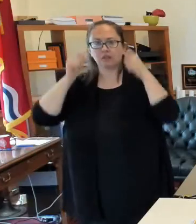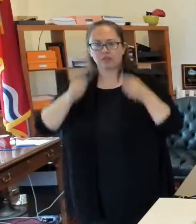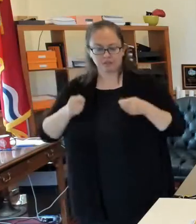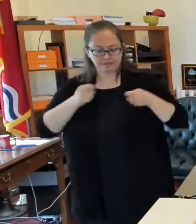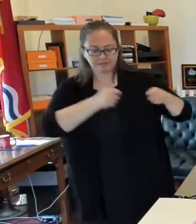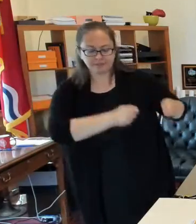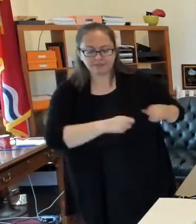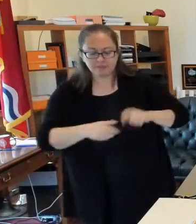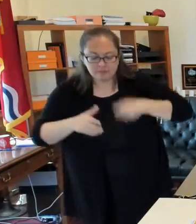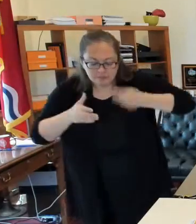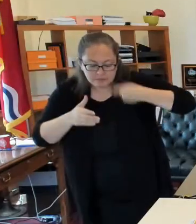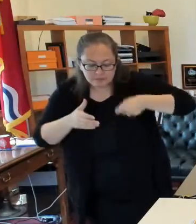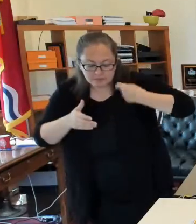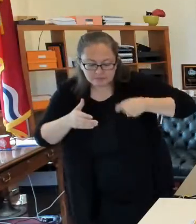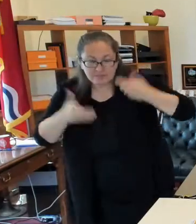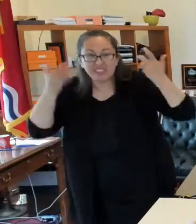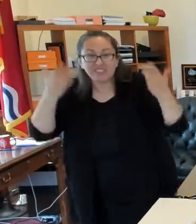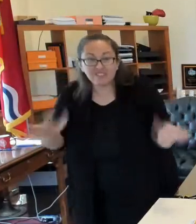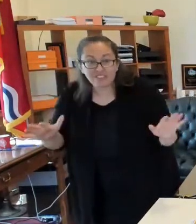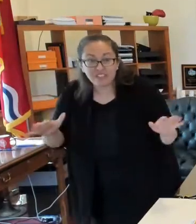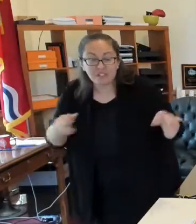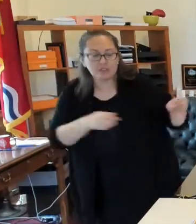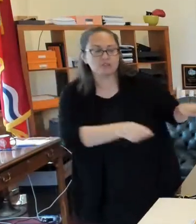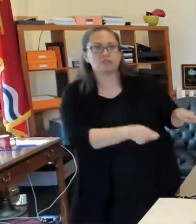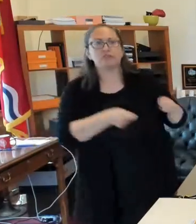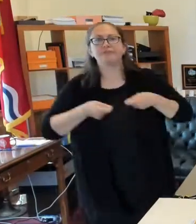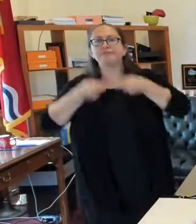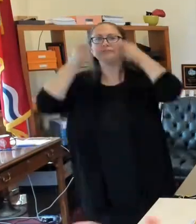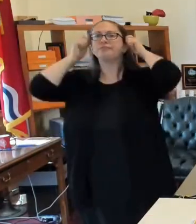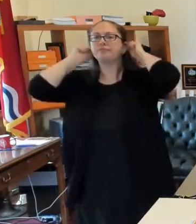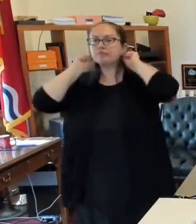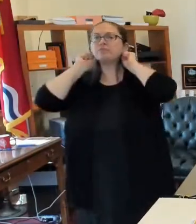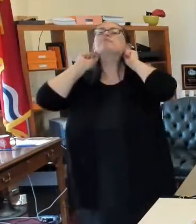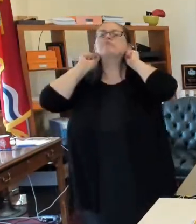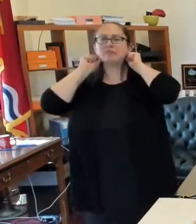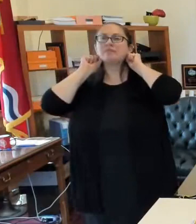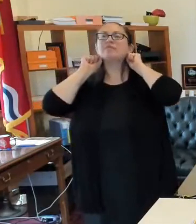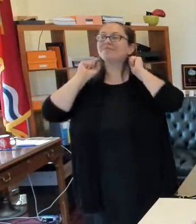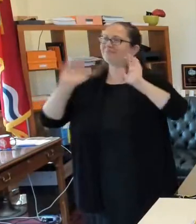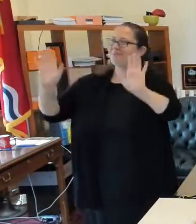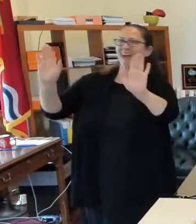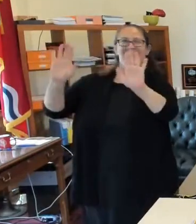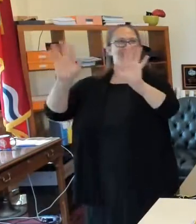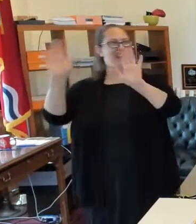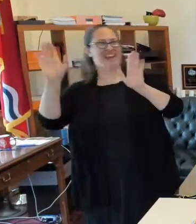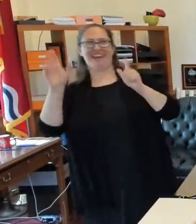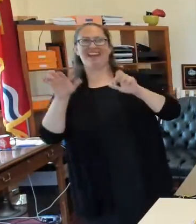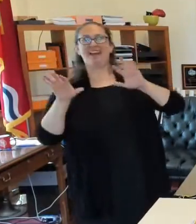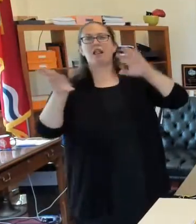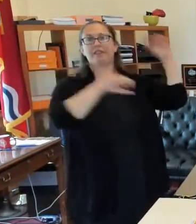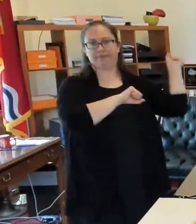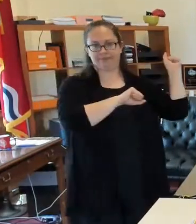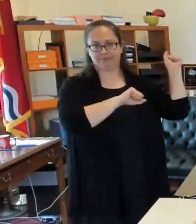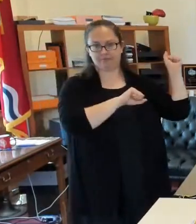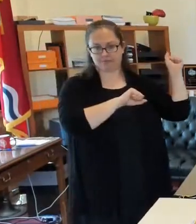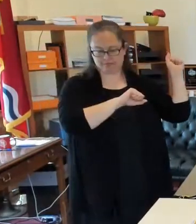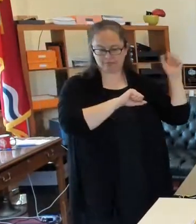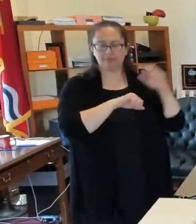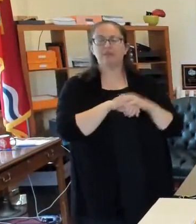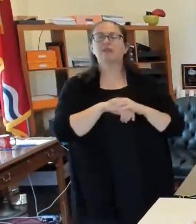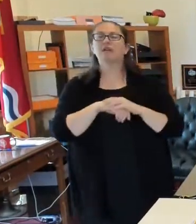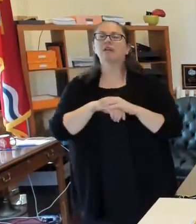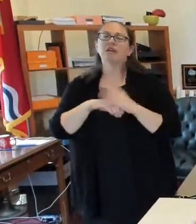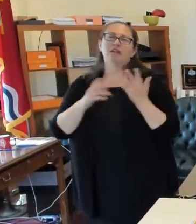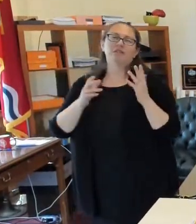you know, we're getting up to leave when we're finished with lunch, put the mask back on, said goodbye to one another and left. That's an